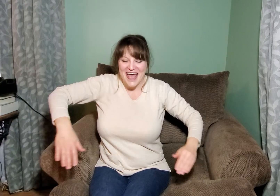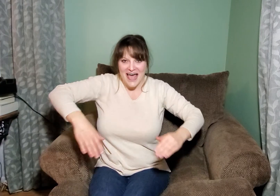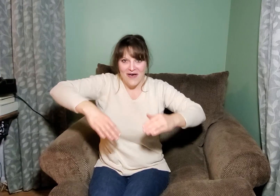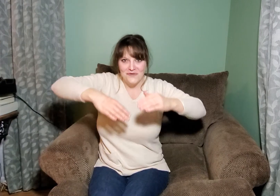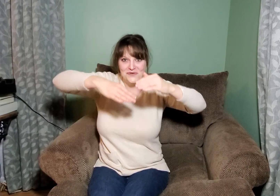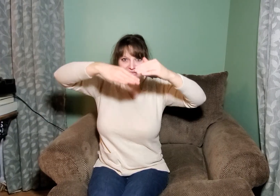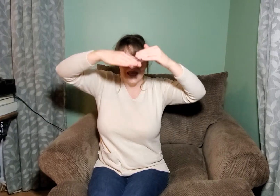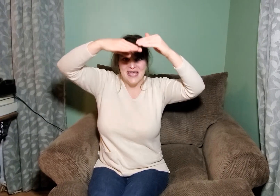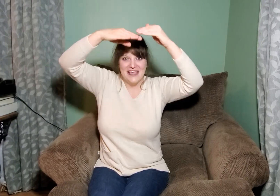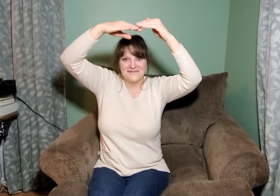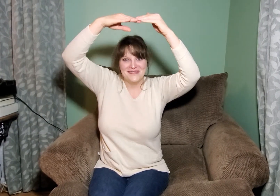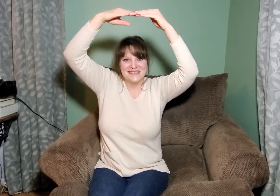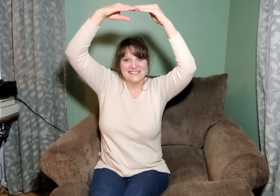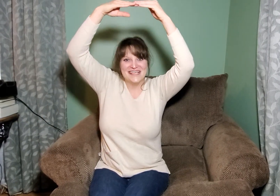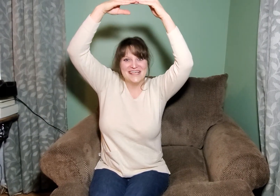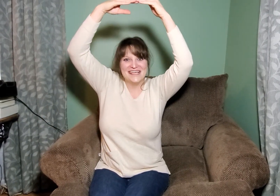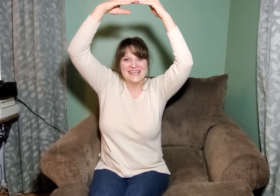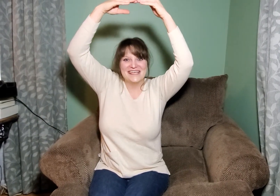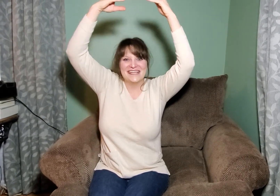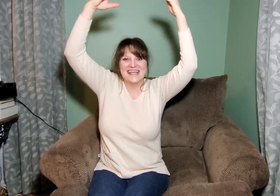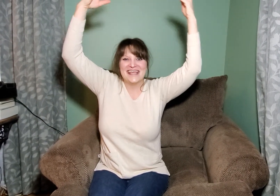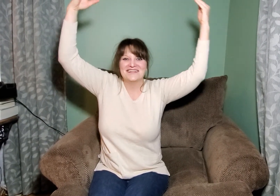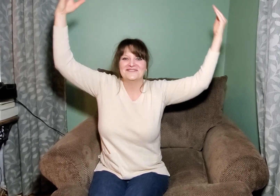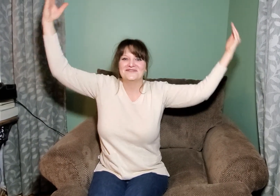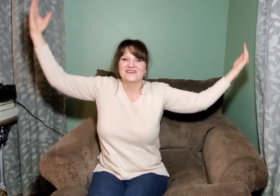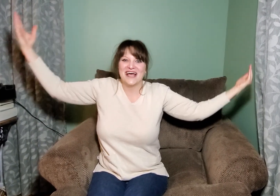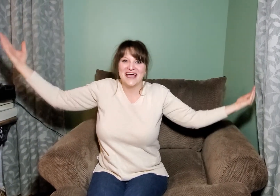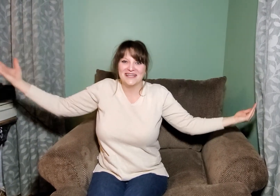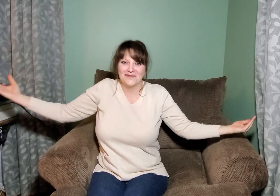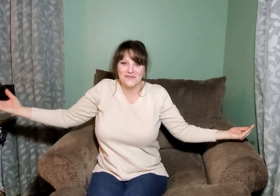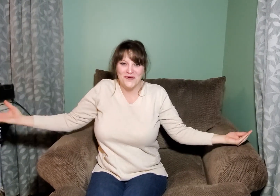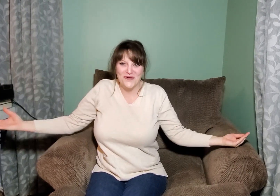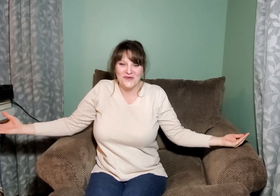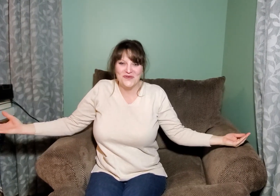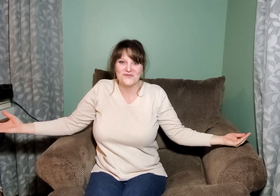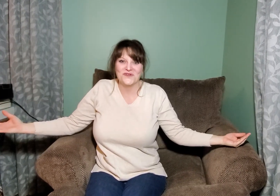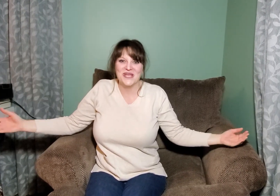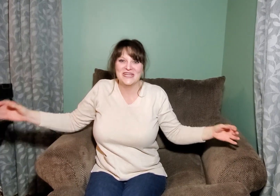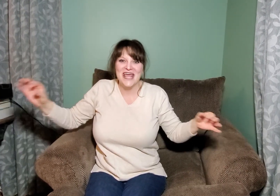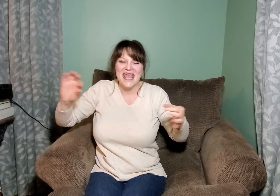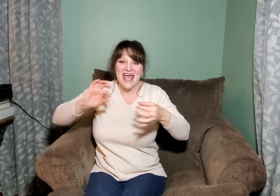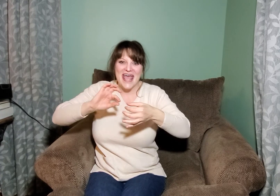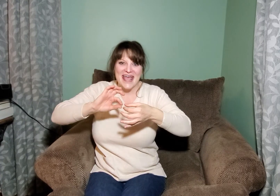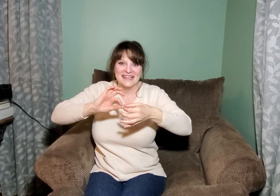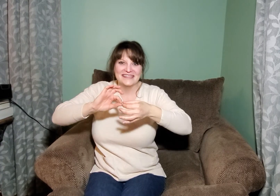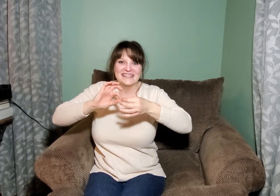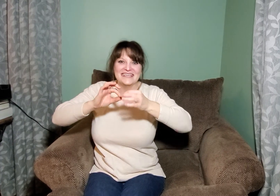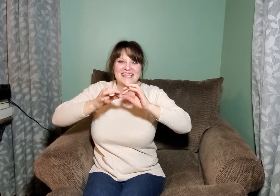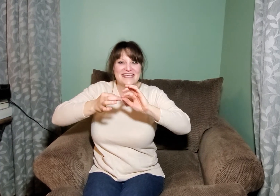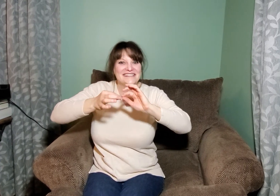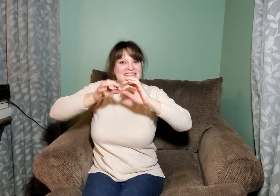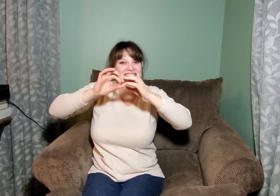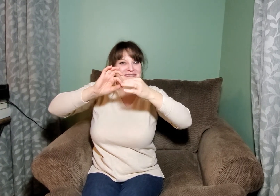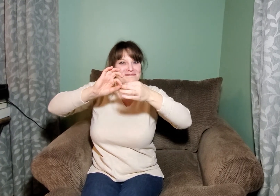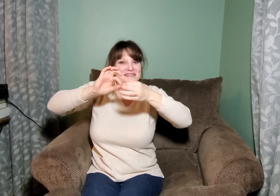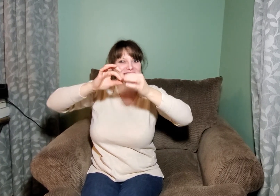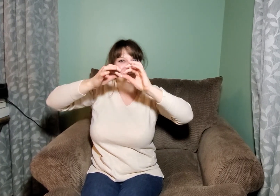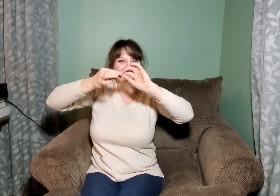Out came the sun and dried up all the rain. And the Itsy Bitsy